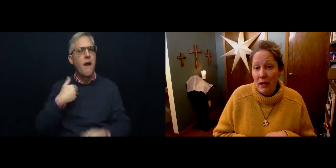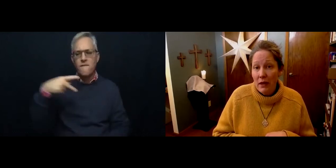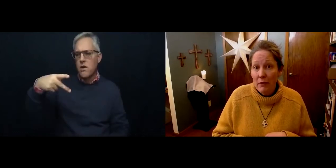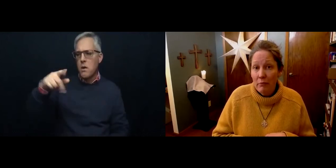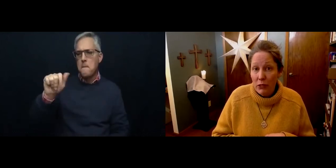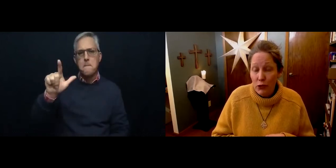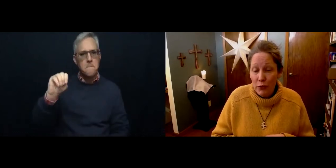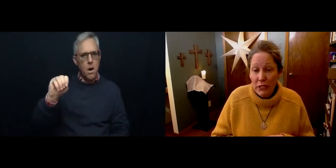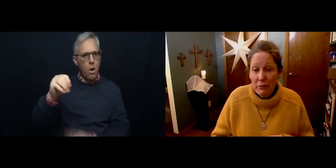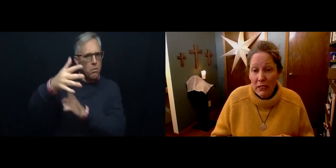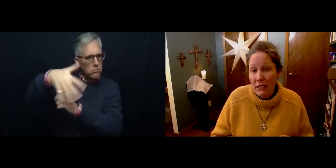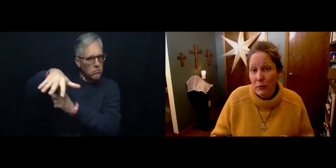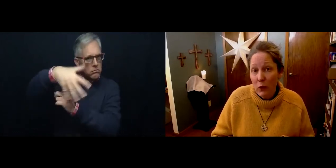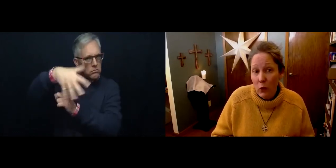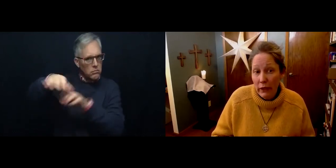be sure to mix it with oil.